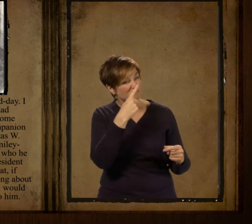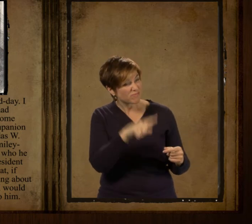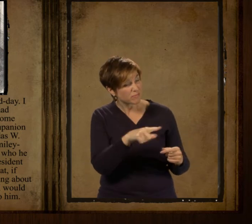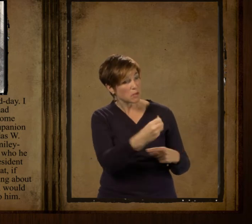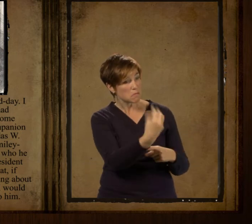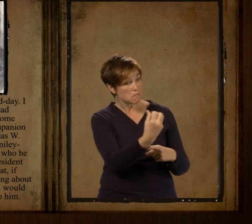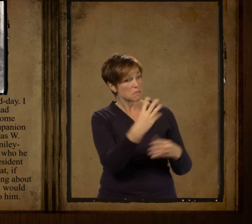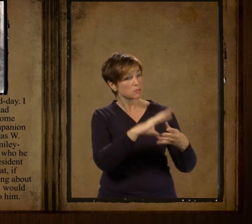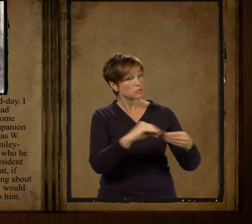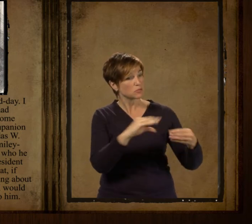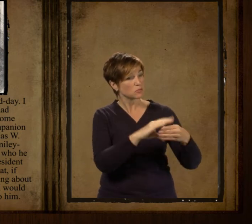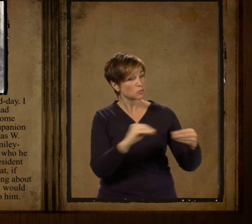obligations to him.